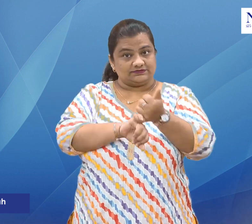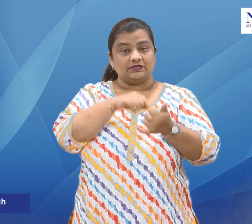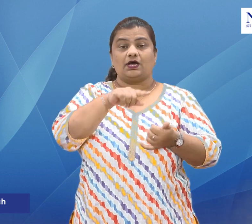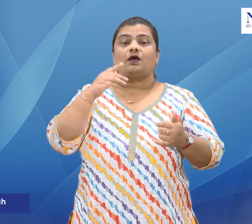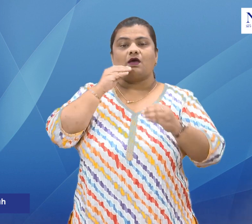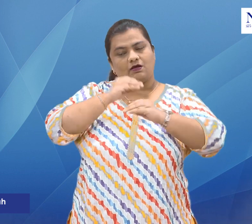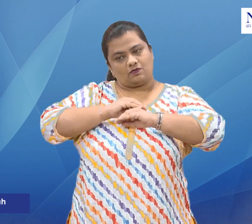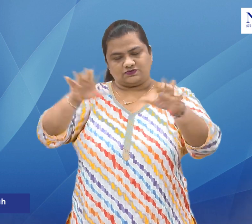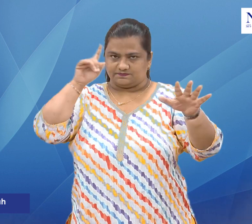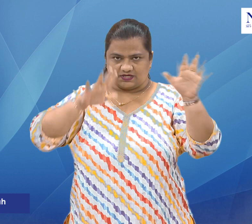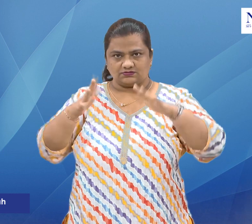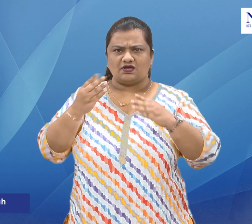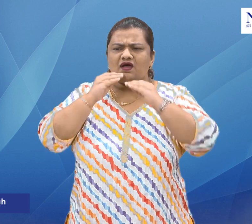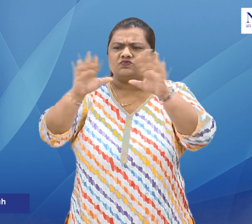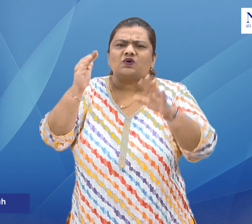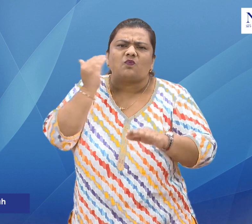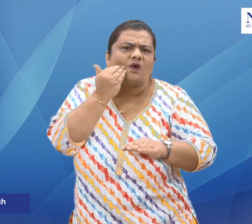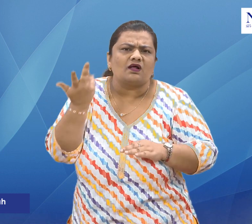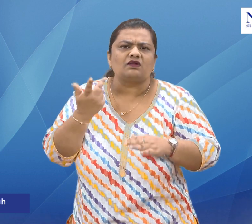start from the next month, according to the company's statement.